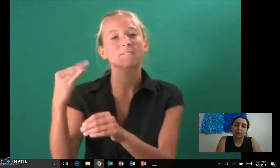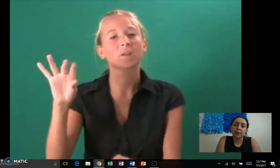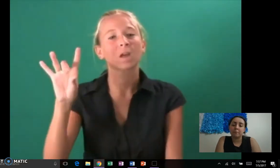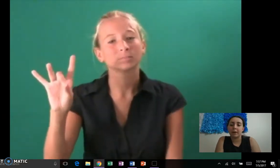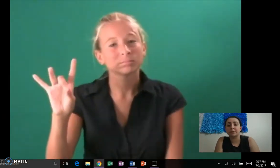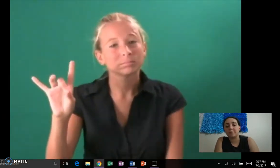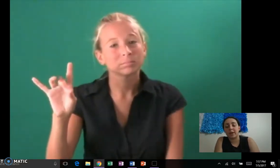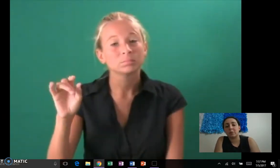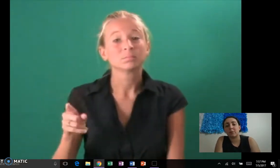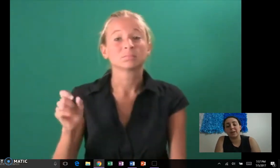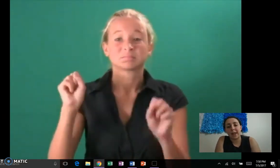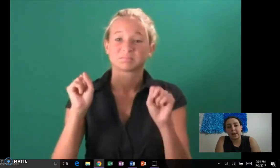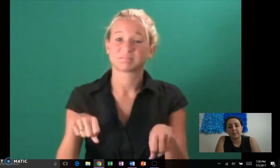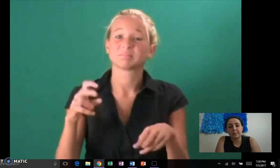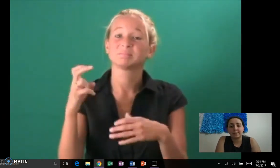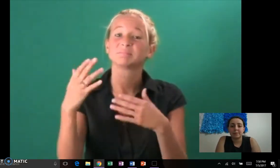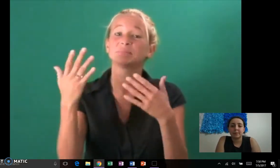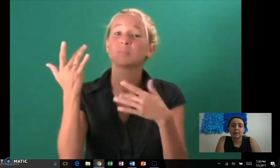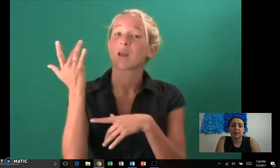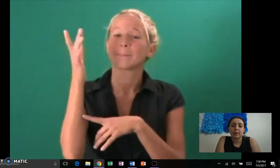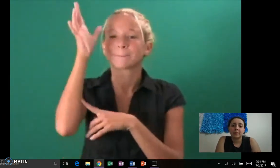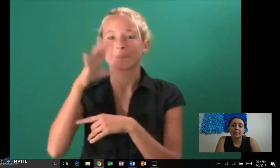4 compared to men 1 to 8.